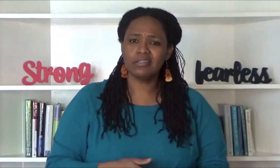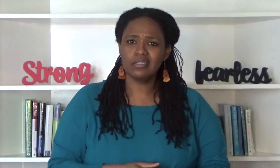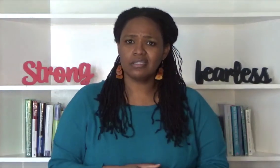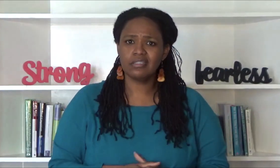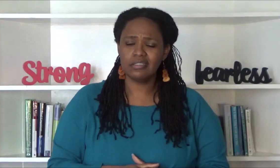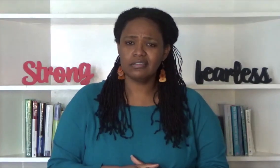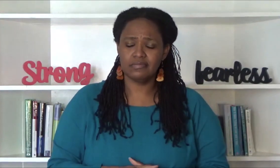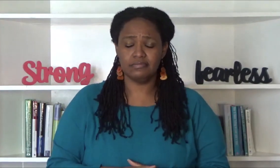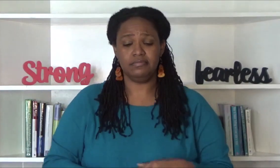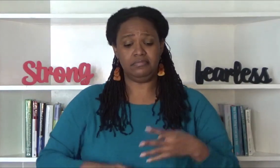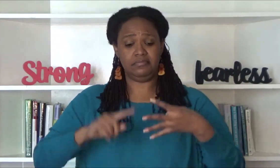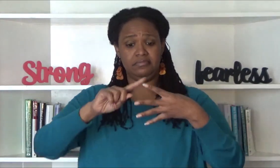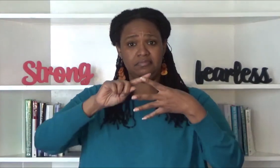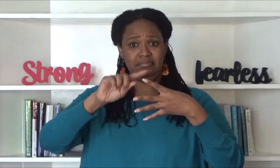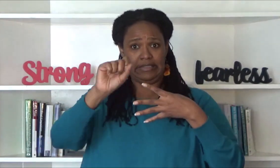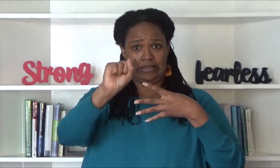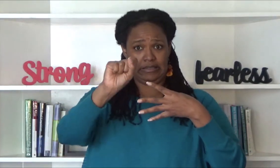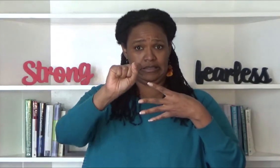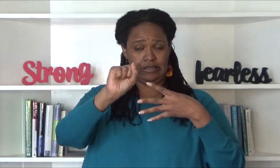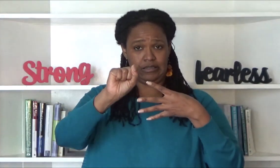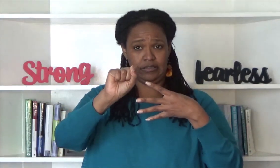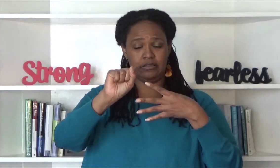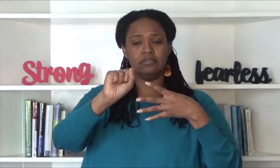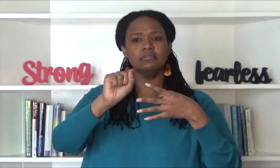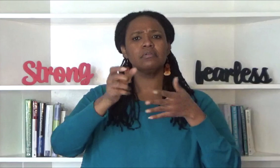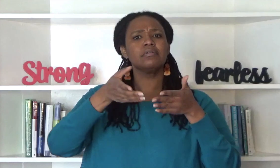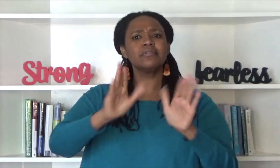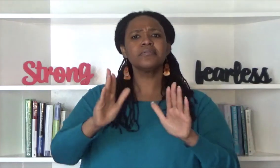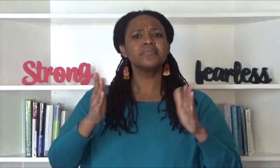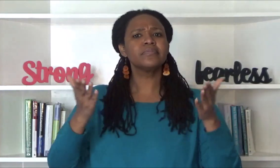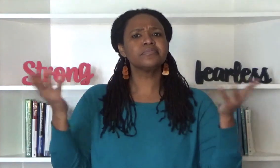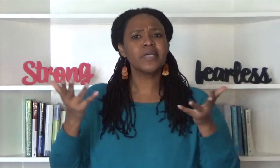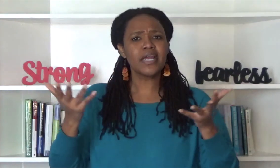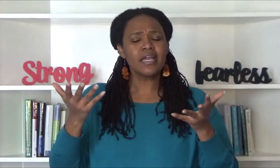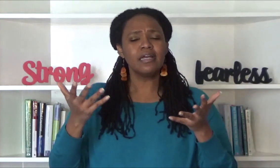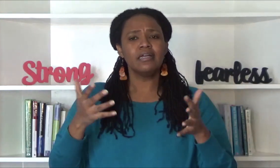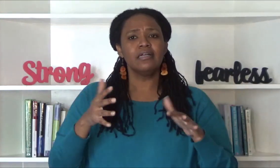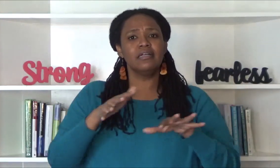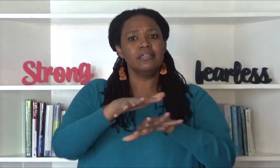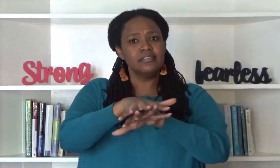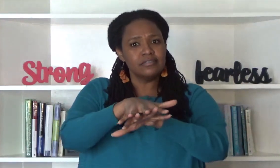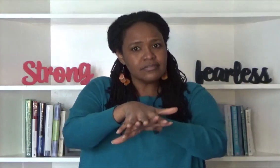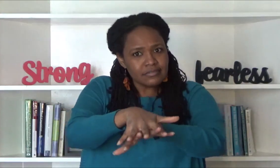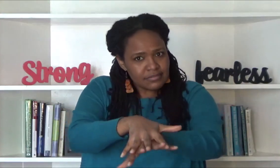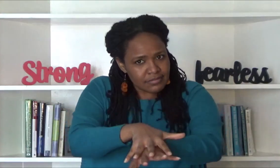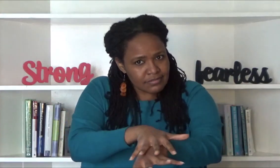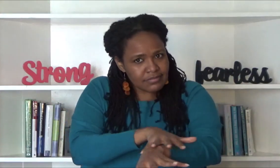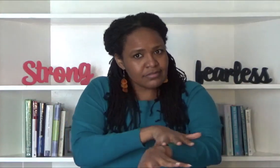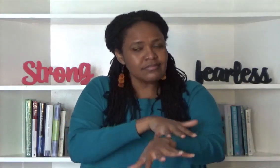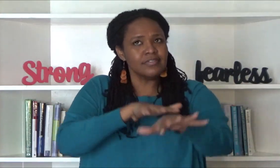the allows us to slow down physically